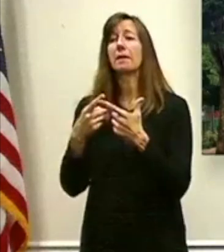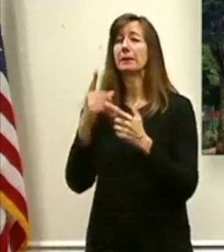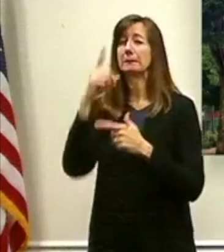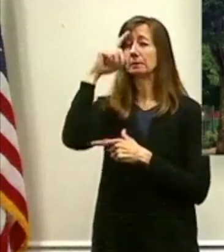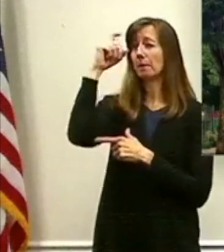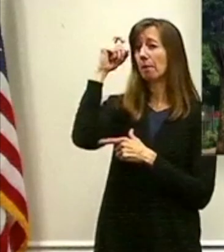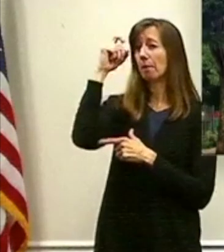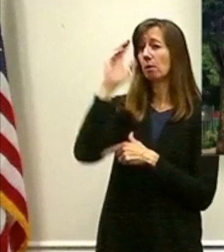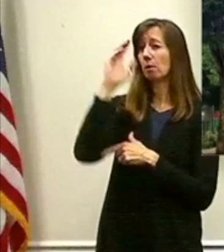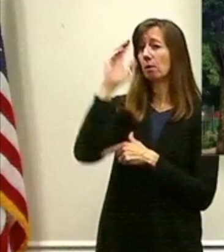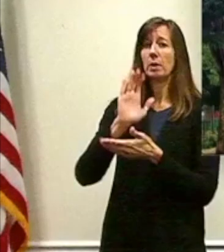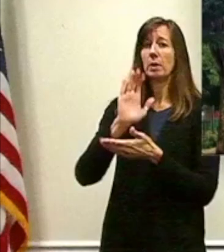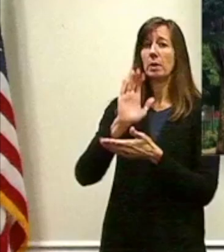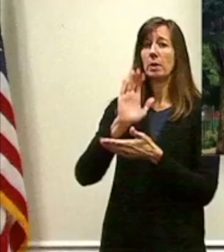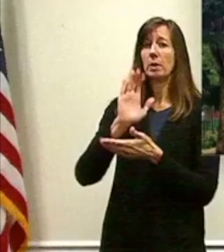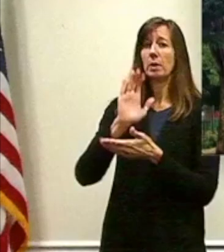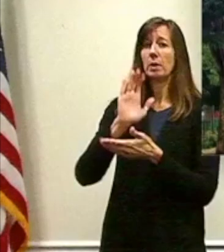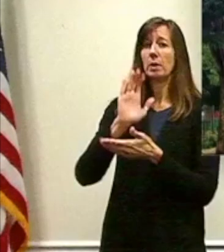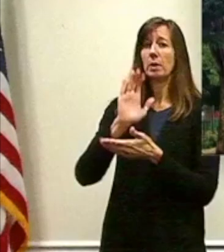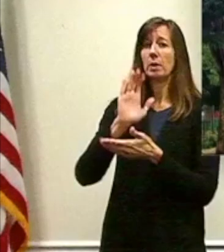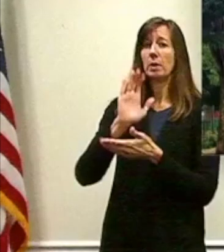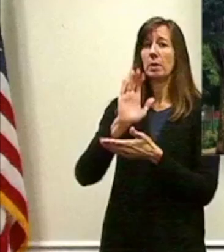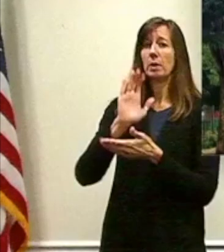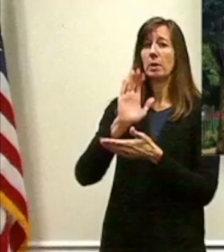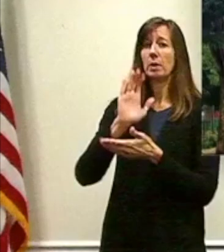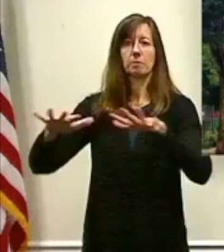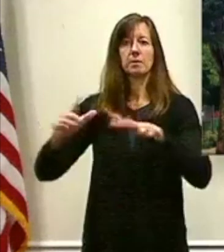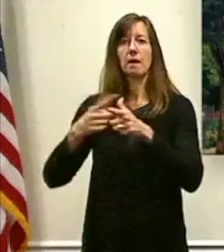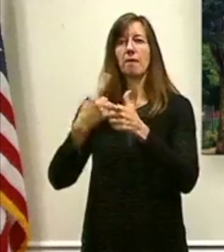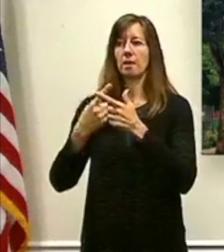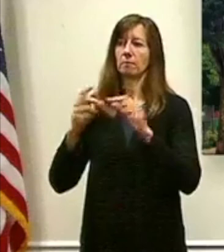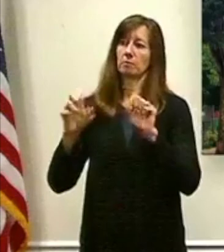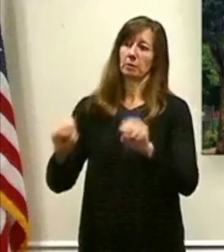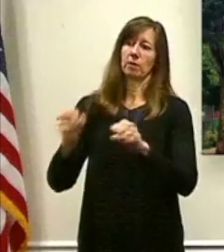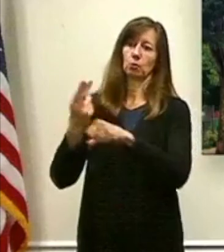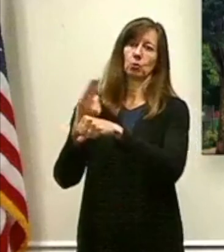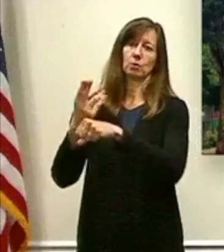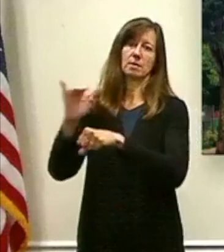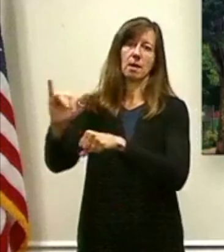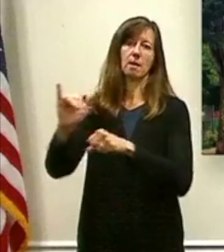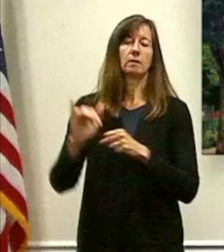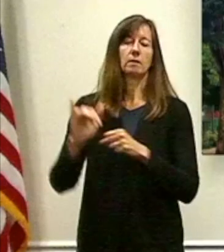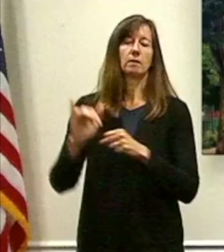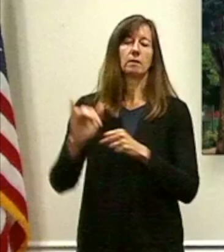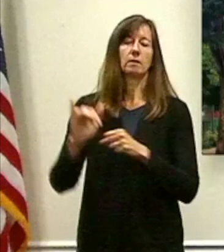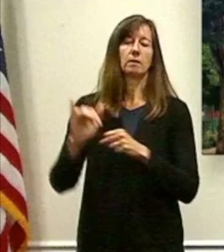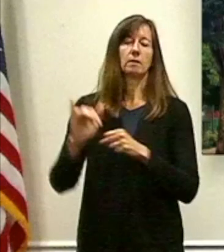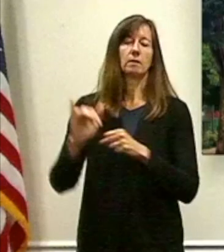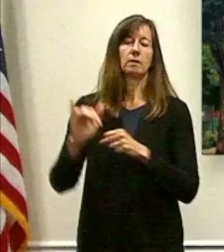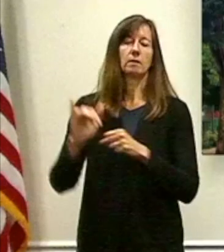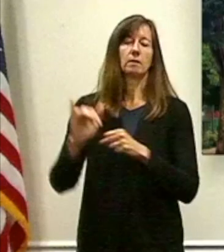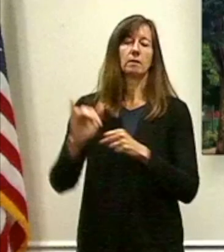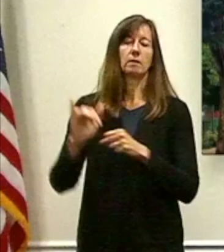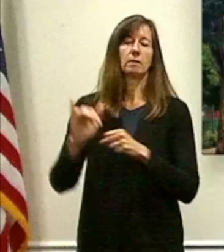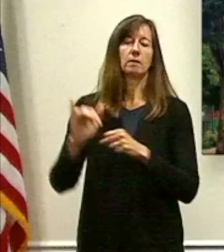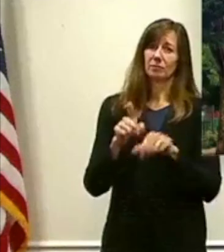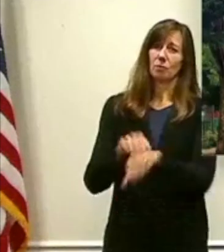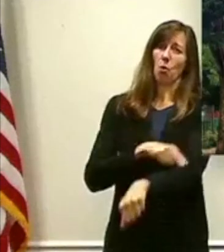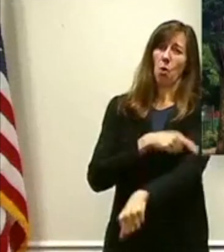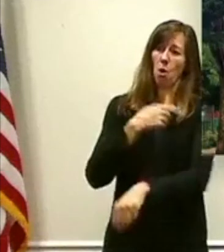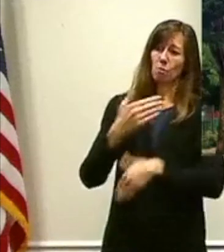green the space and make it usable. This is likely an 18 to 24 month process from demolition to